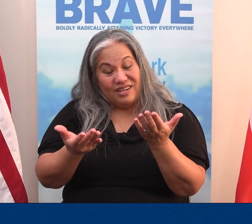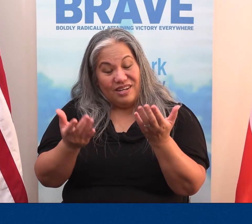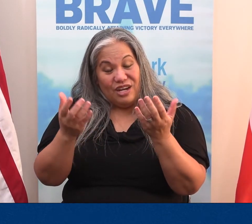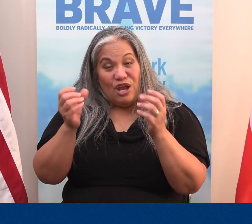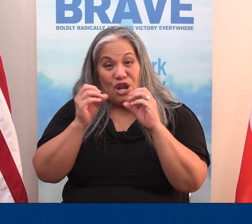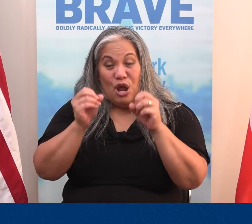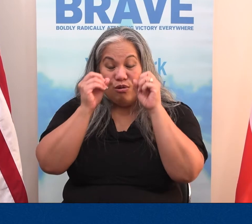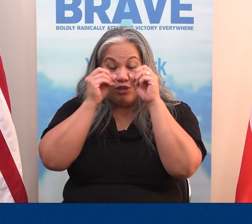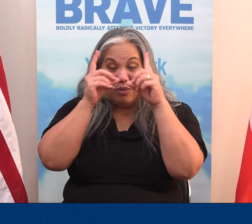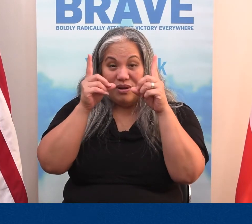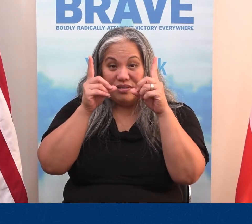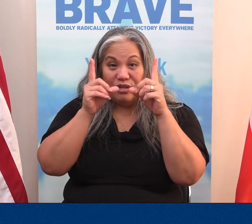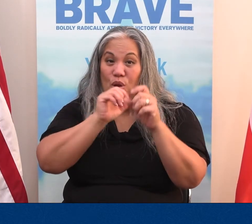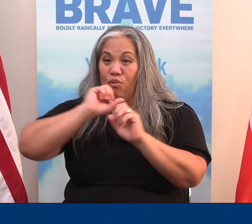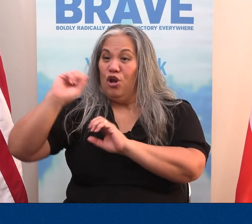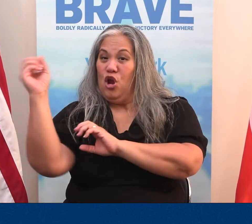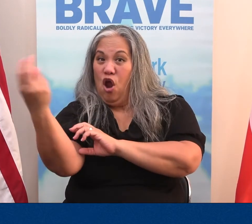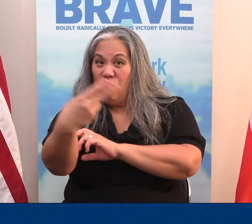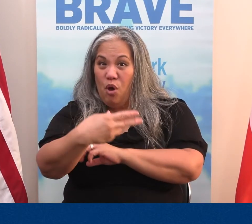There's no surprises, no curveballs.